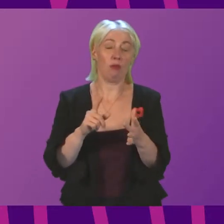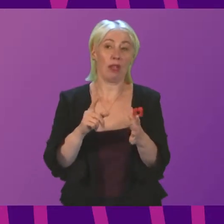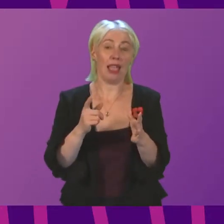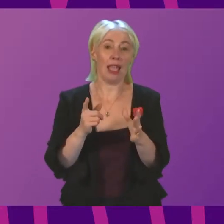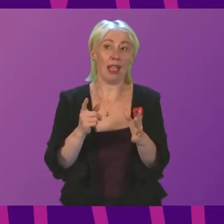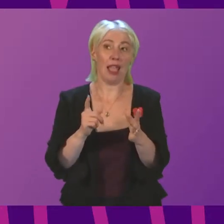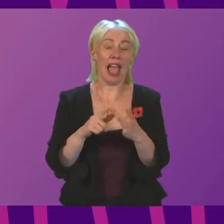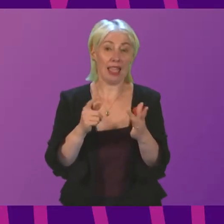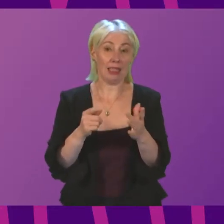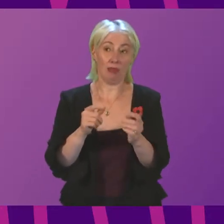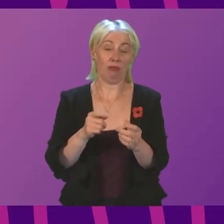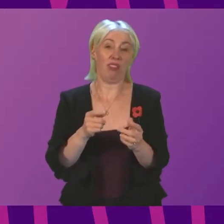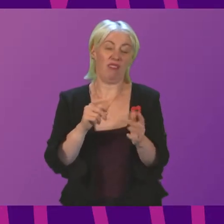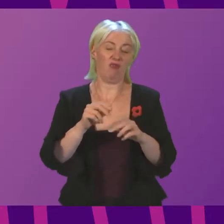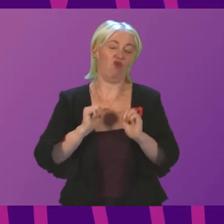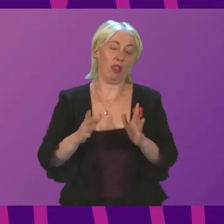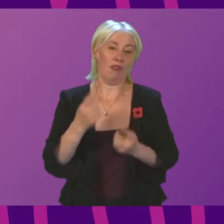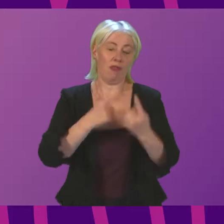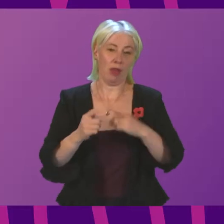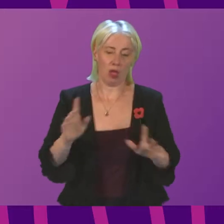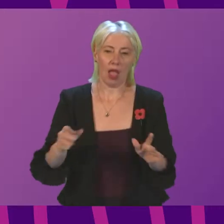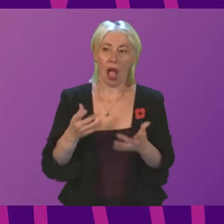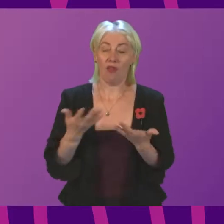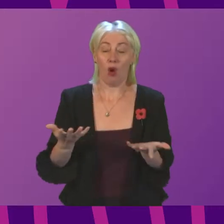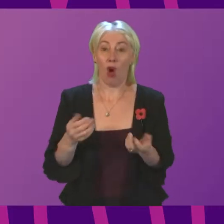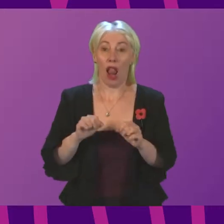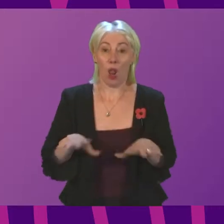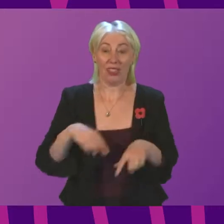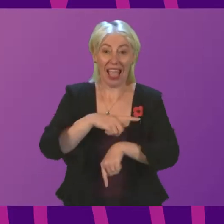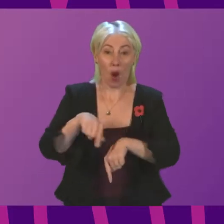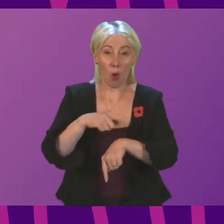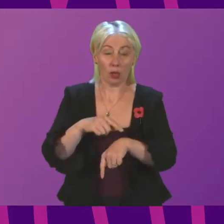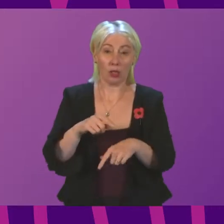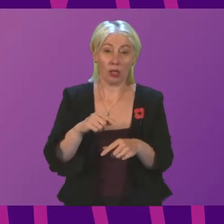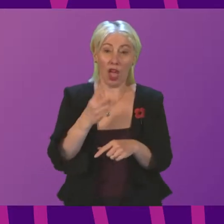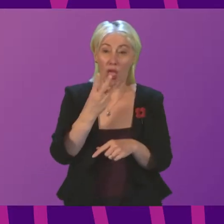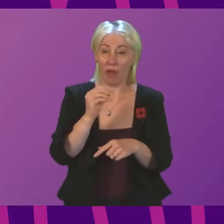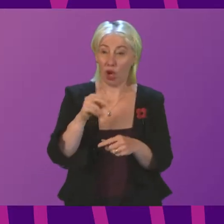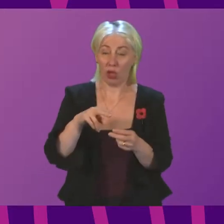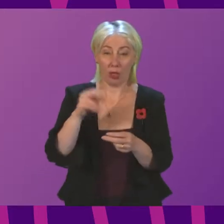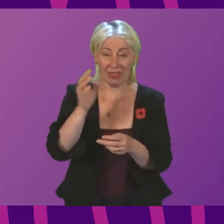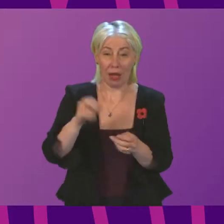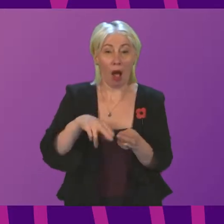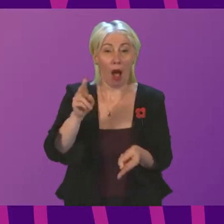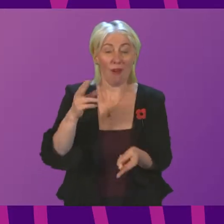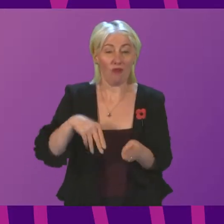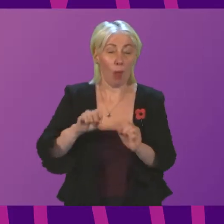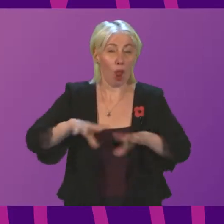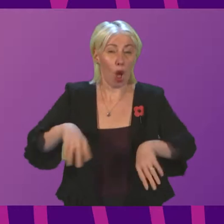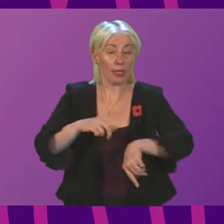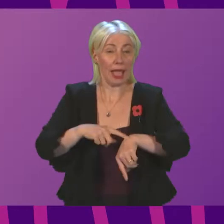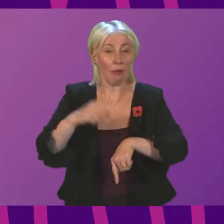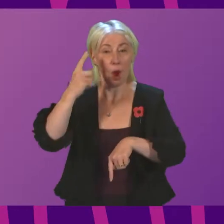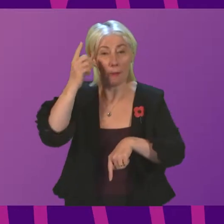the number of ambulance staff hours lost to mental ill health is now up 300% since 2017.